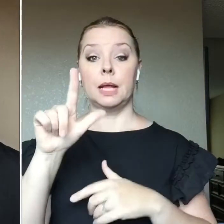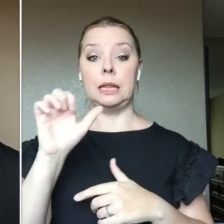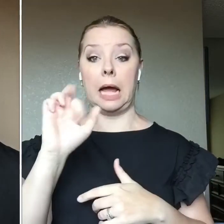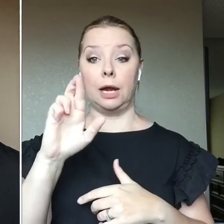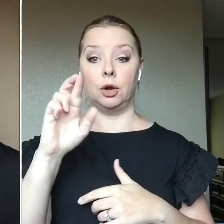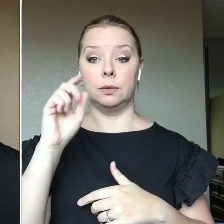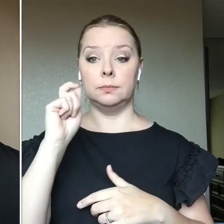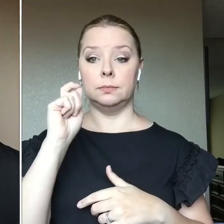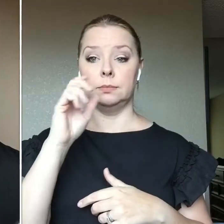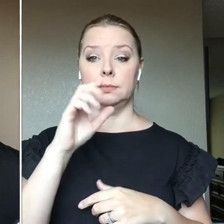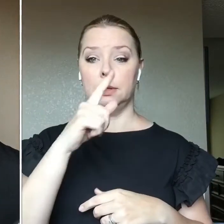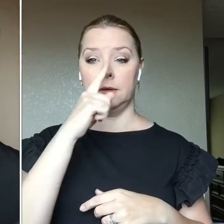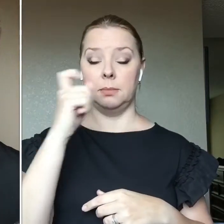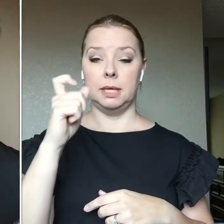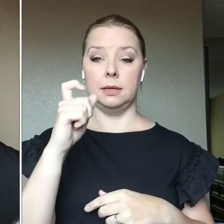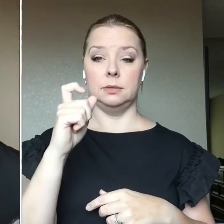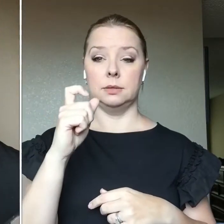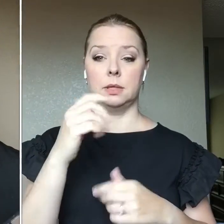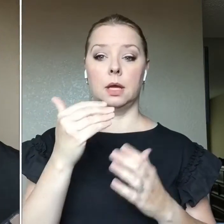And because this is a new, um,